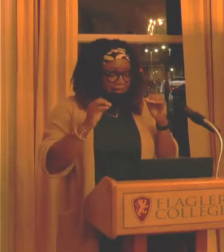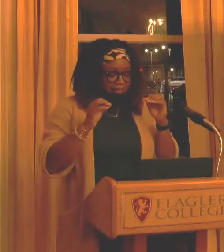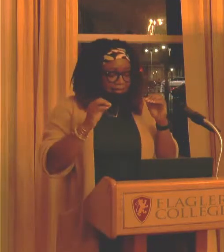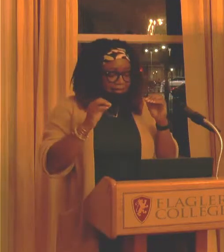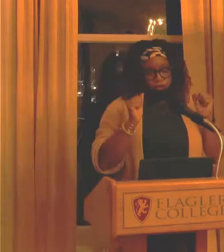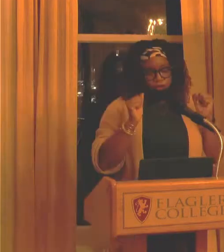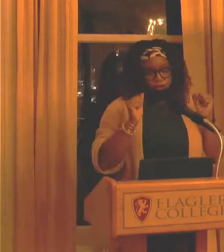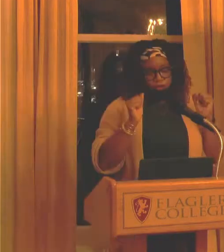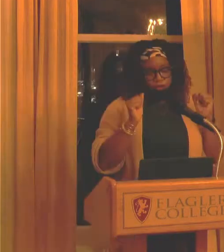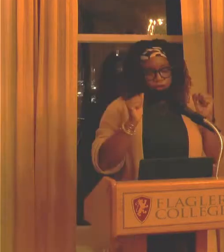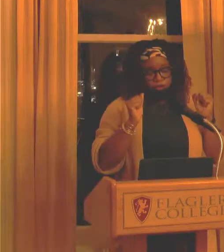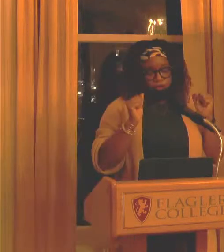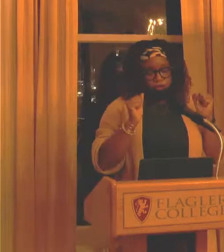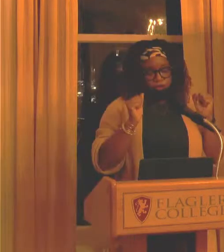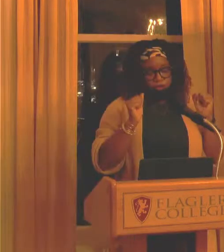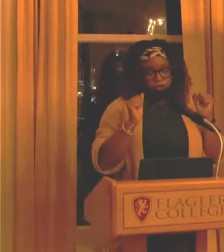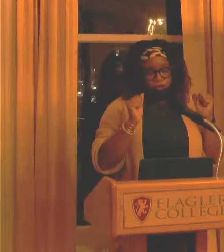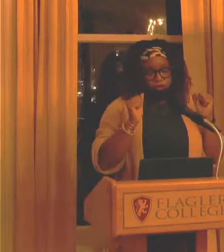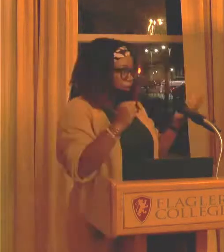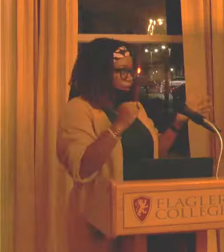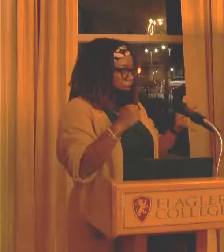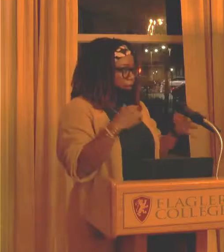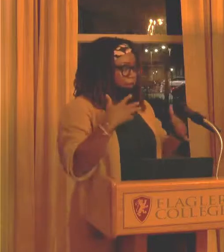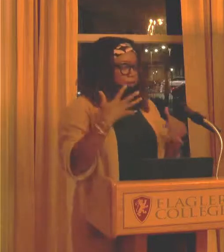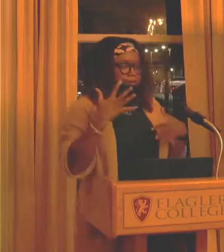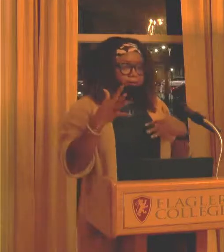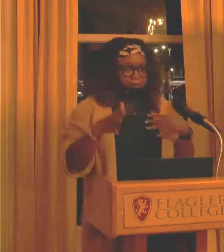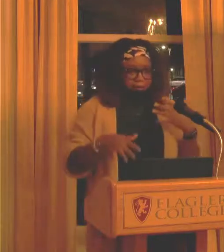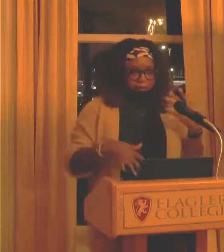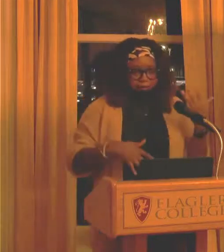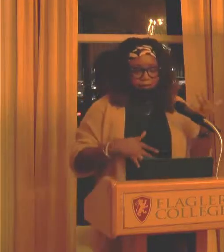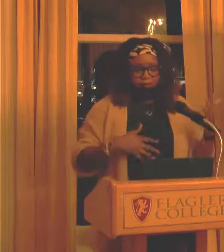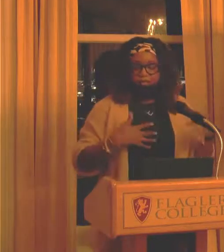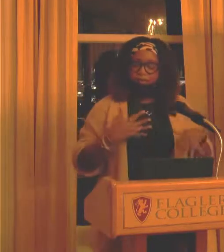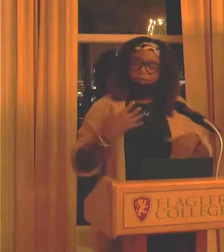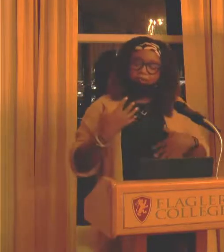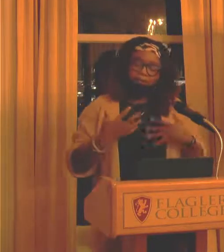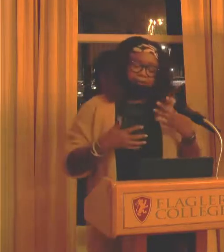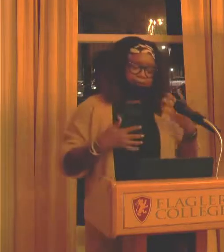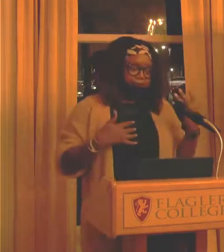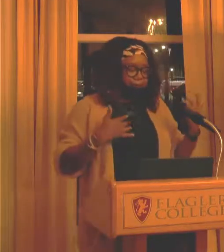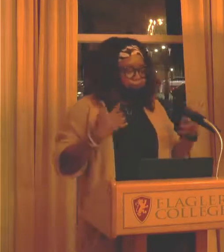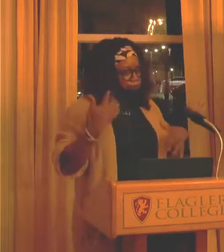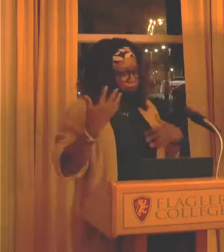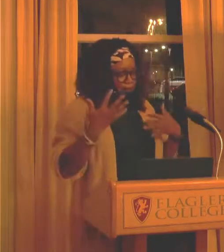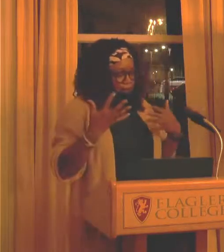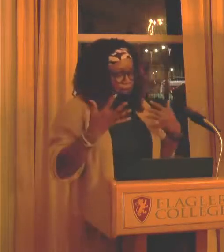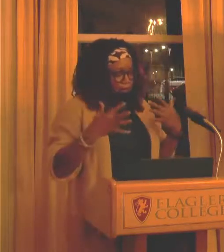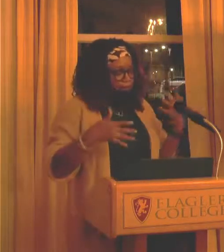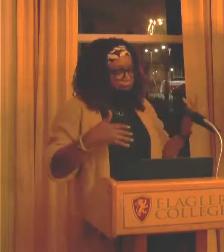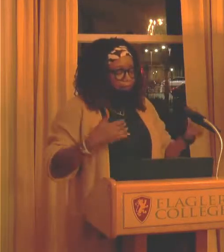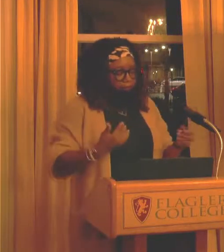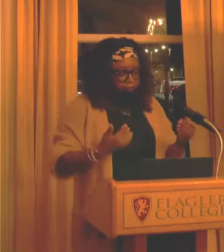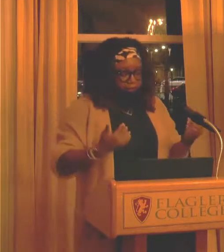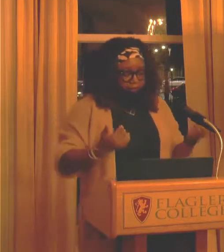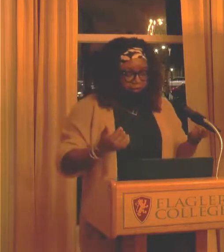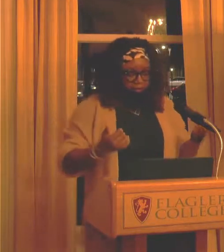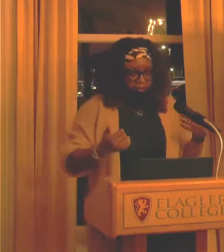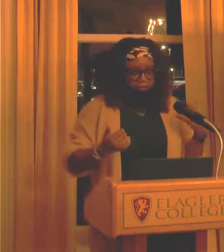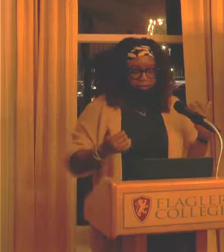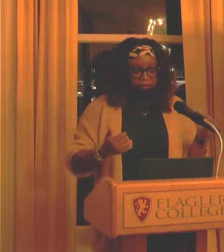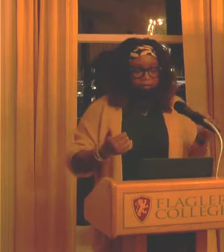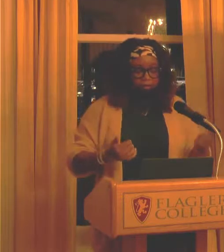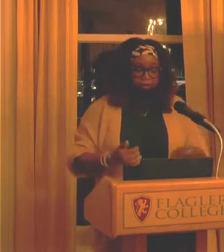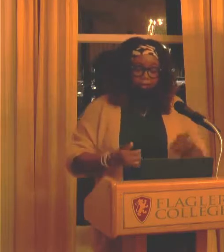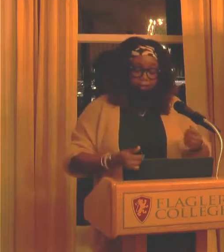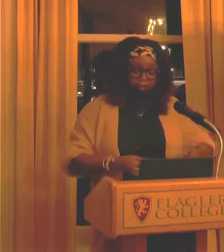Teaching kids to paint or draw. You know, it's always about problem solving. It's always about kind of thinking through things.